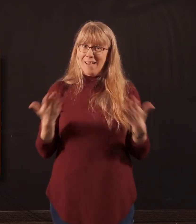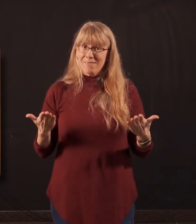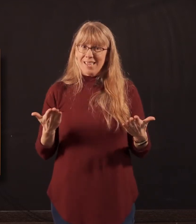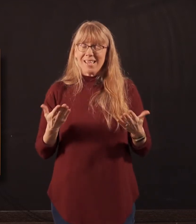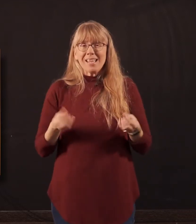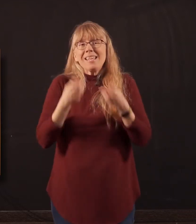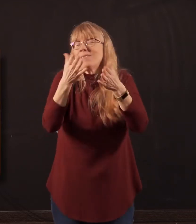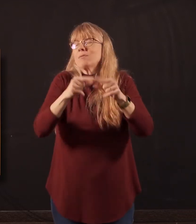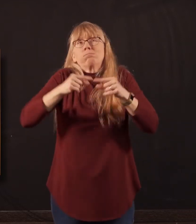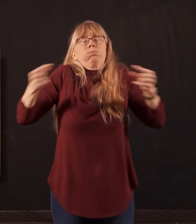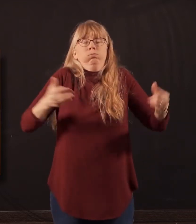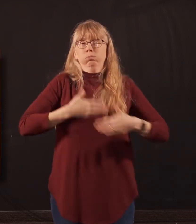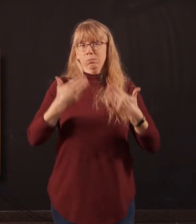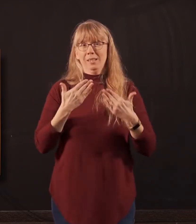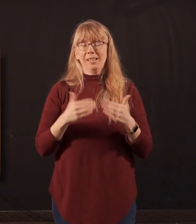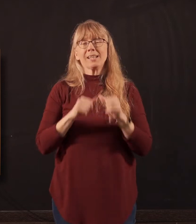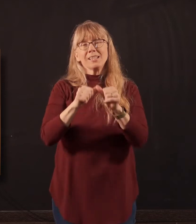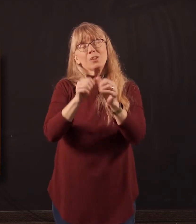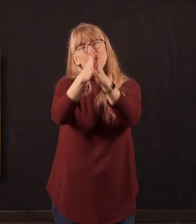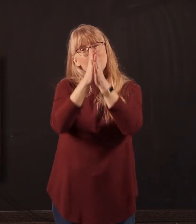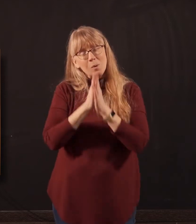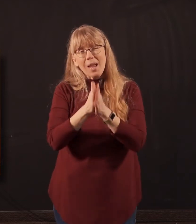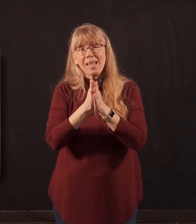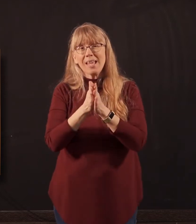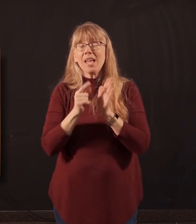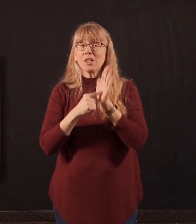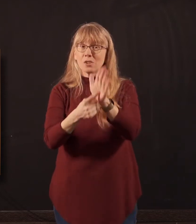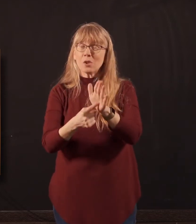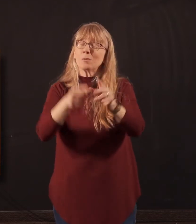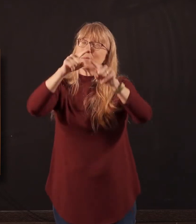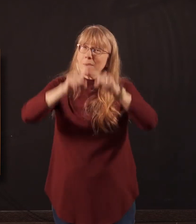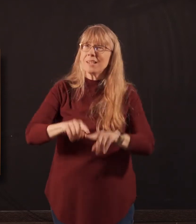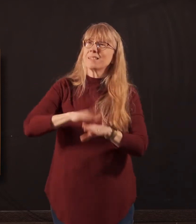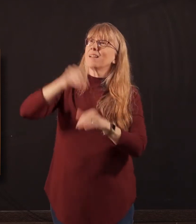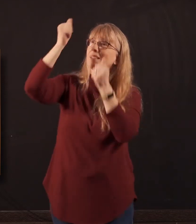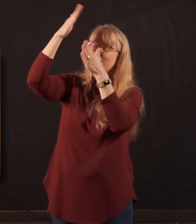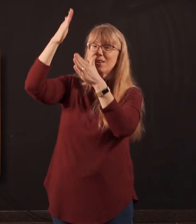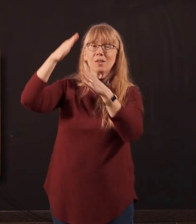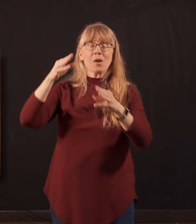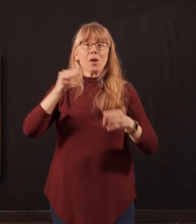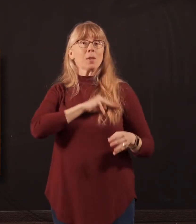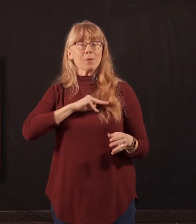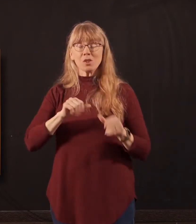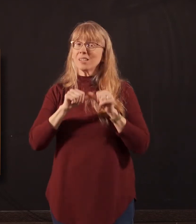great joy. We want to continue to pray and exemplify dependence upon the Father that the mission still goes forward through your giving.